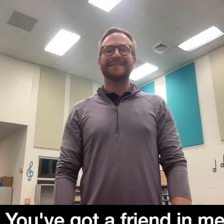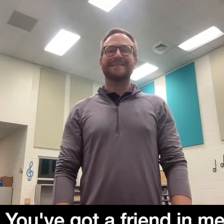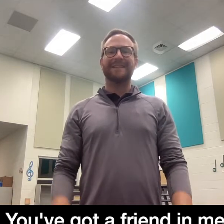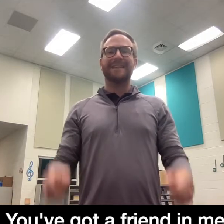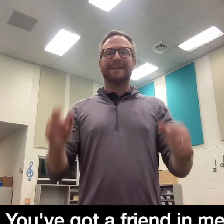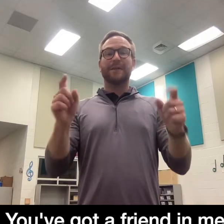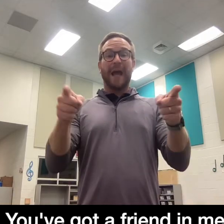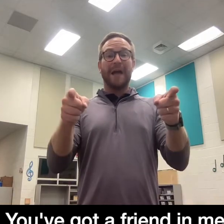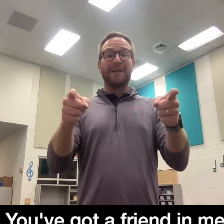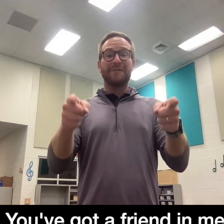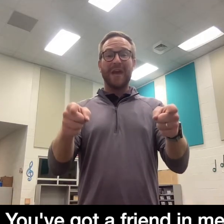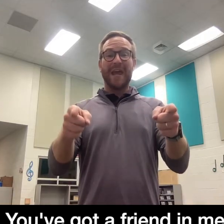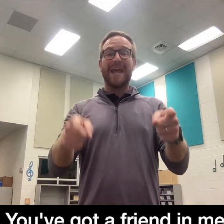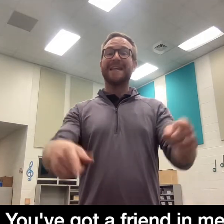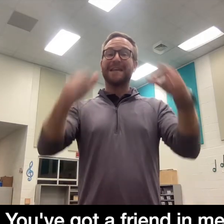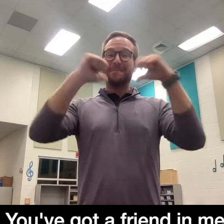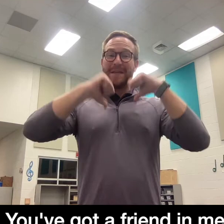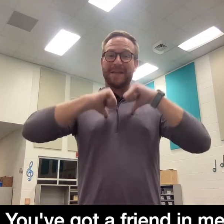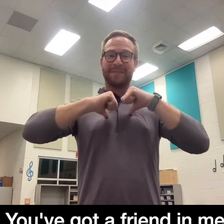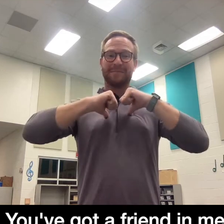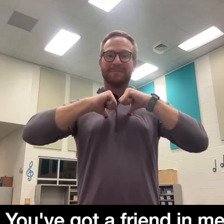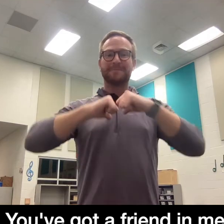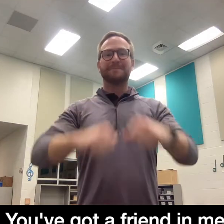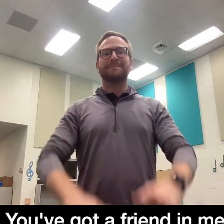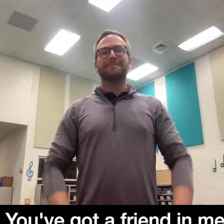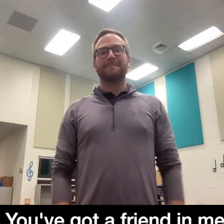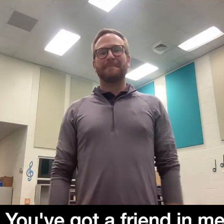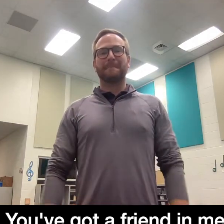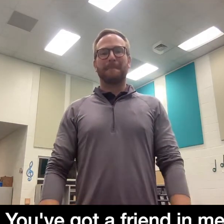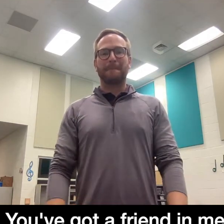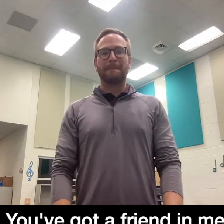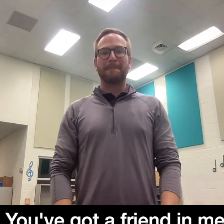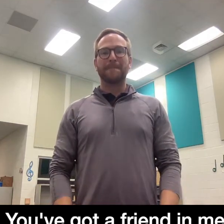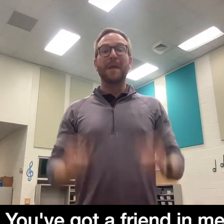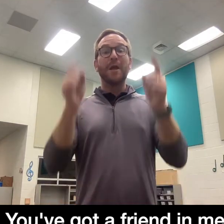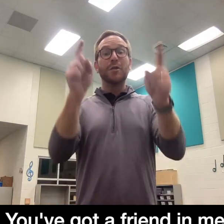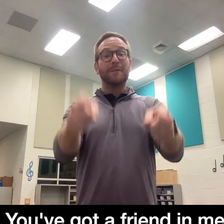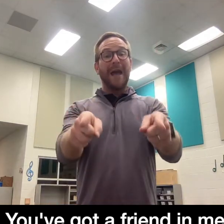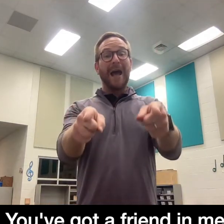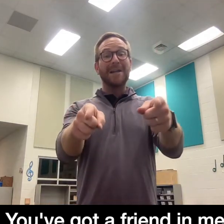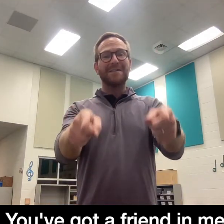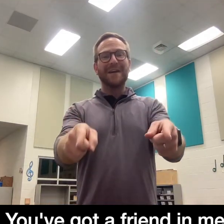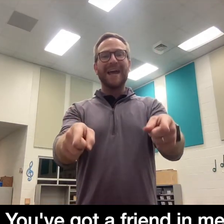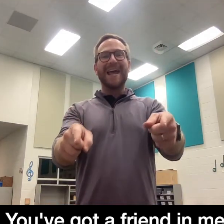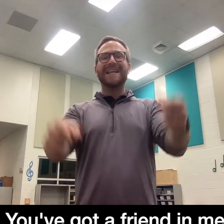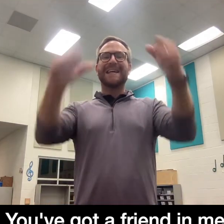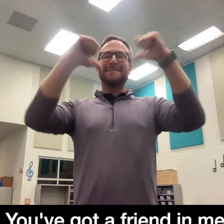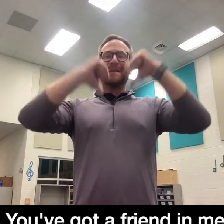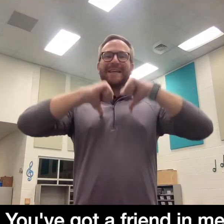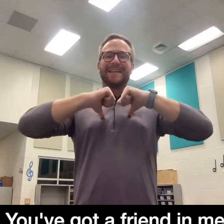you've got a friend in me you've got a friend in me